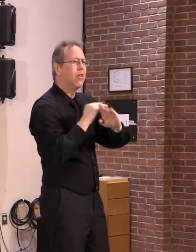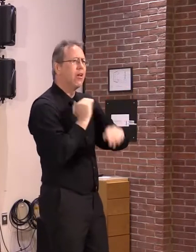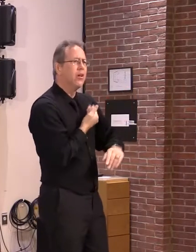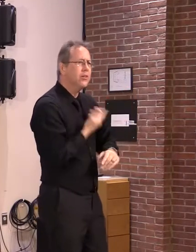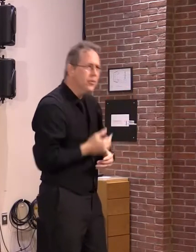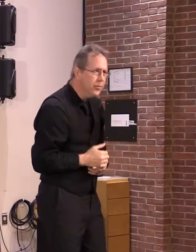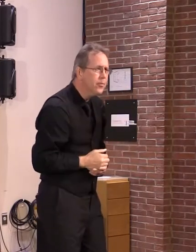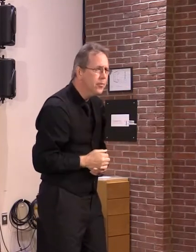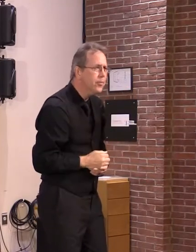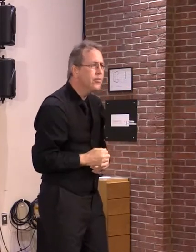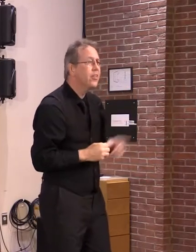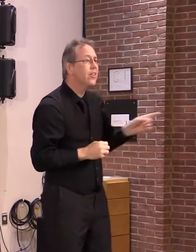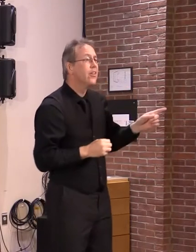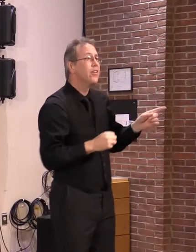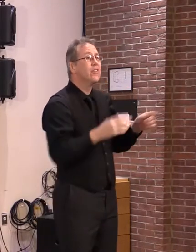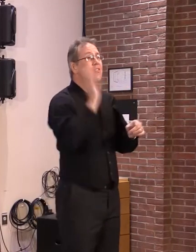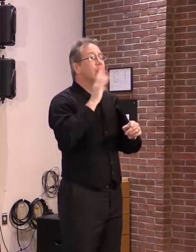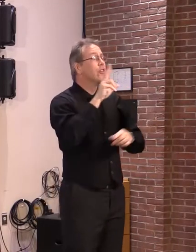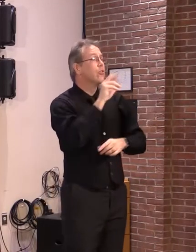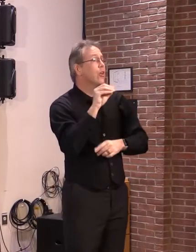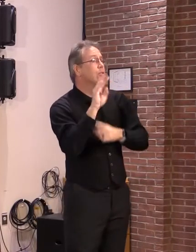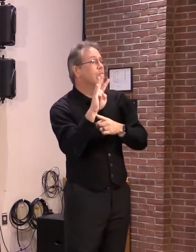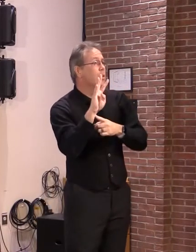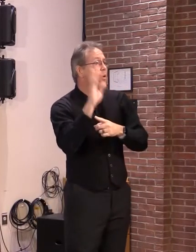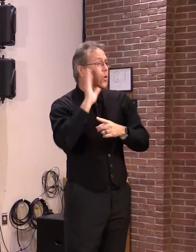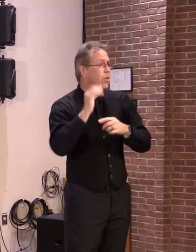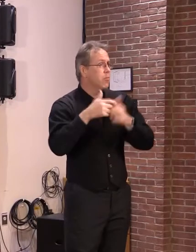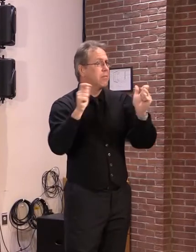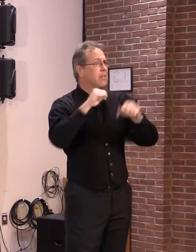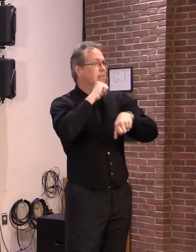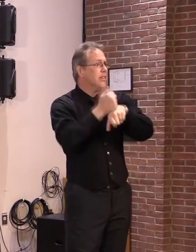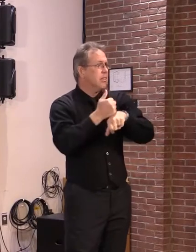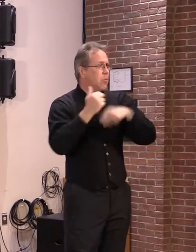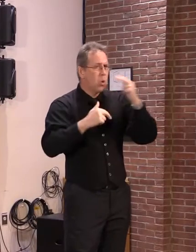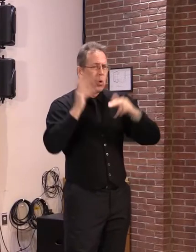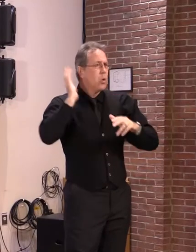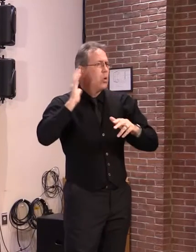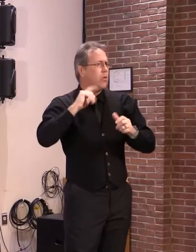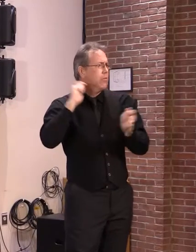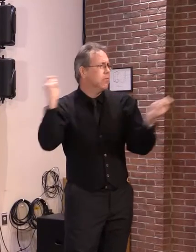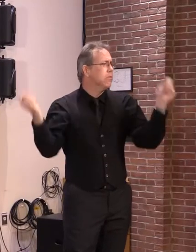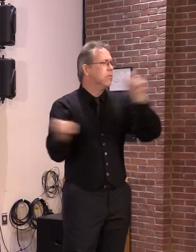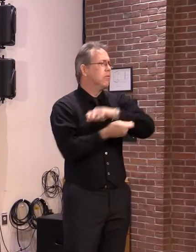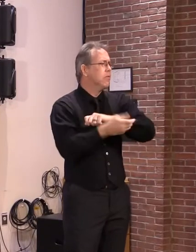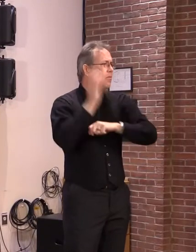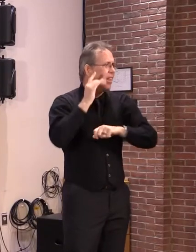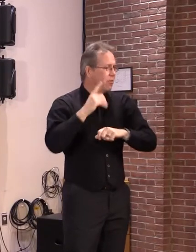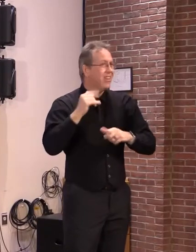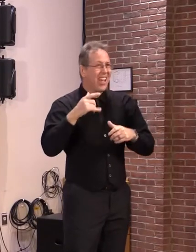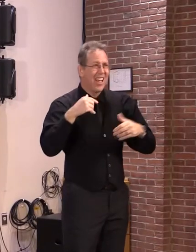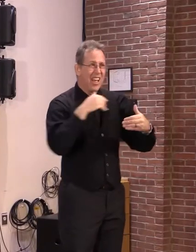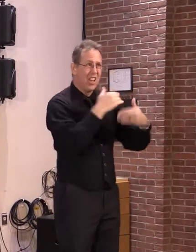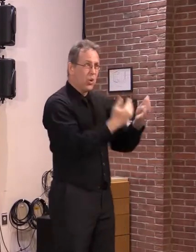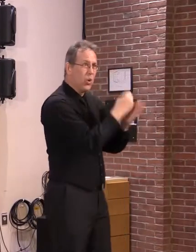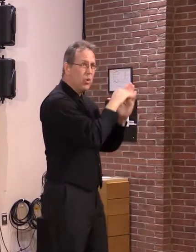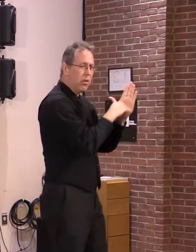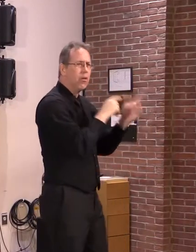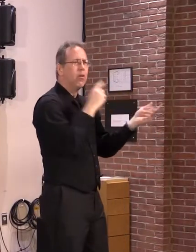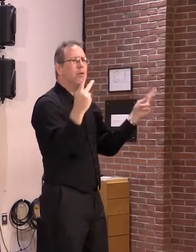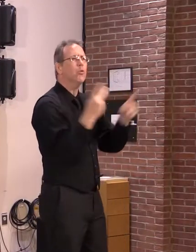of the governance system that consolidated, that allowed builders to consolidate appeals